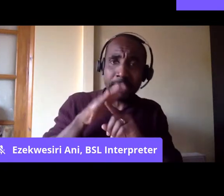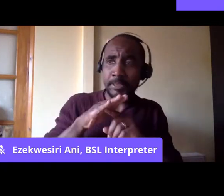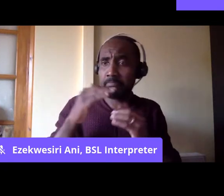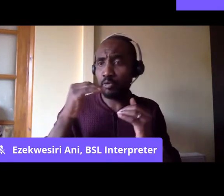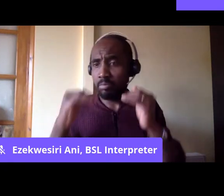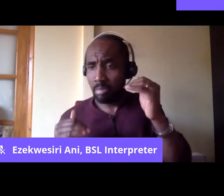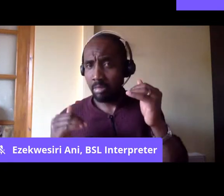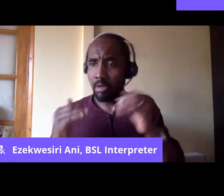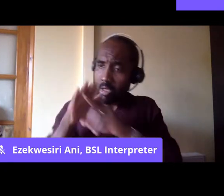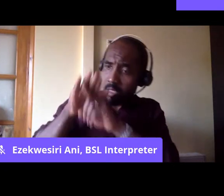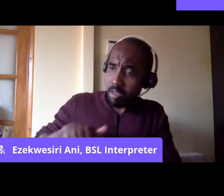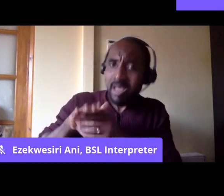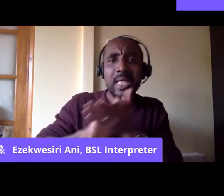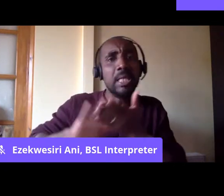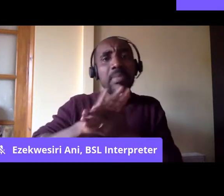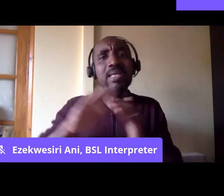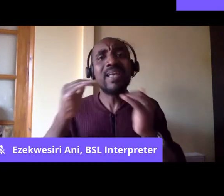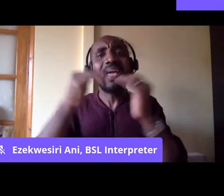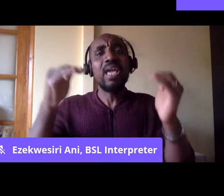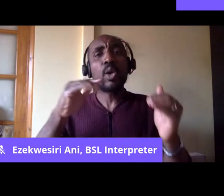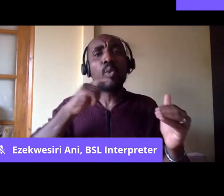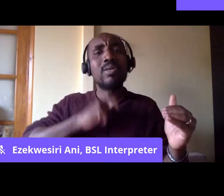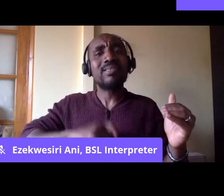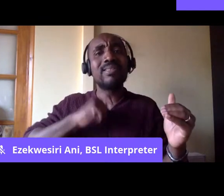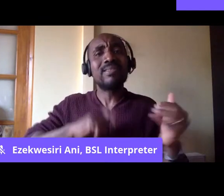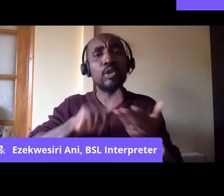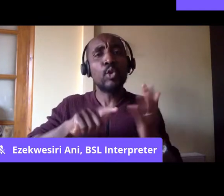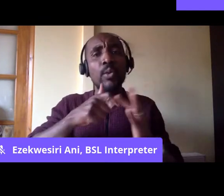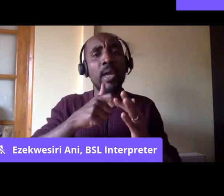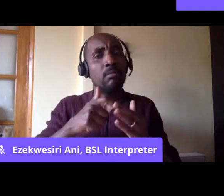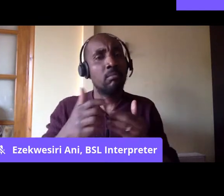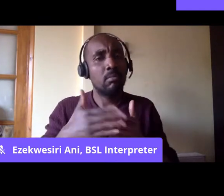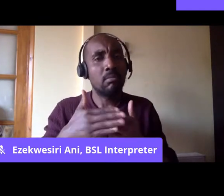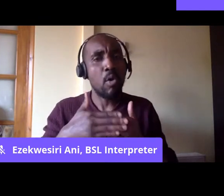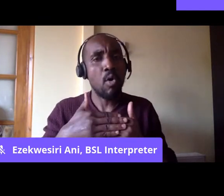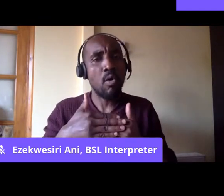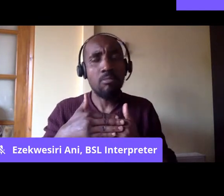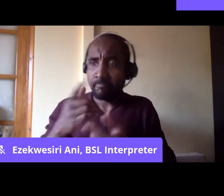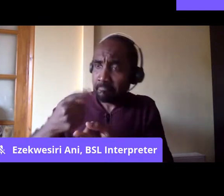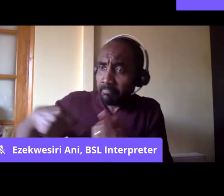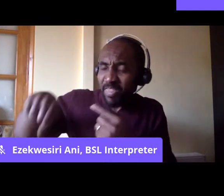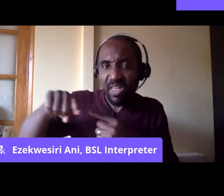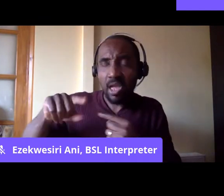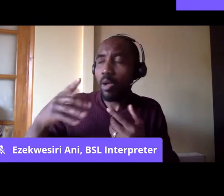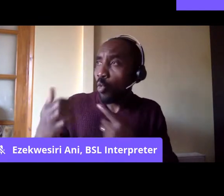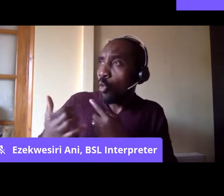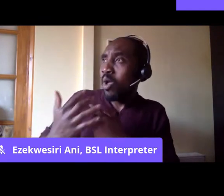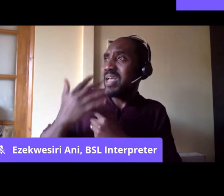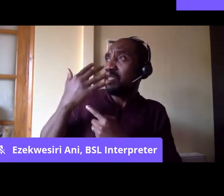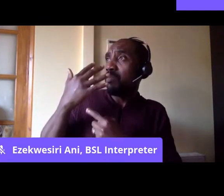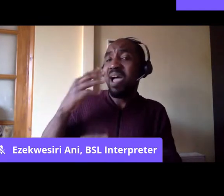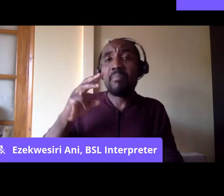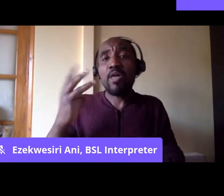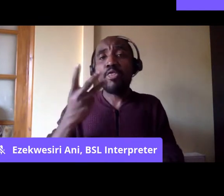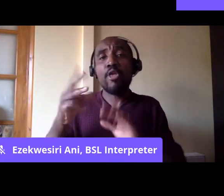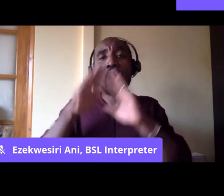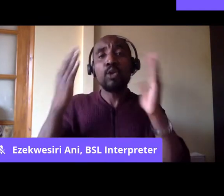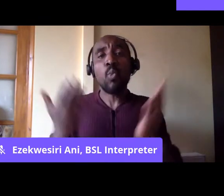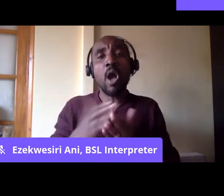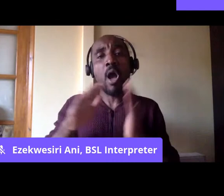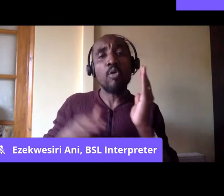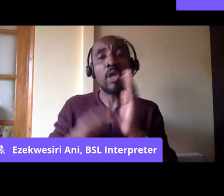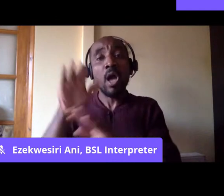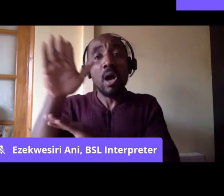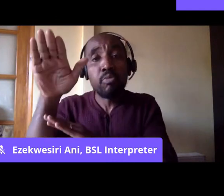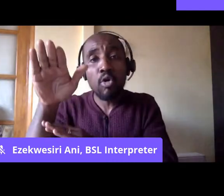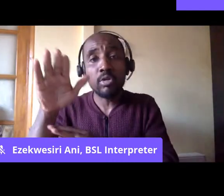being an equal citizen in Britain. They were also deeply inspired by third world liberation struggles, which were happening abroad, whether